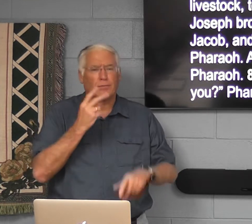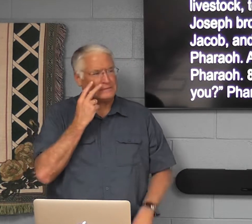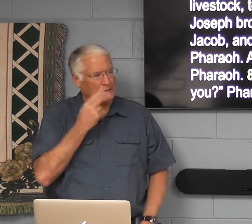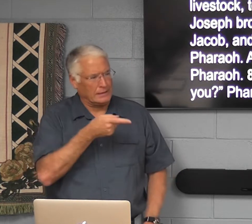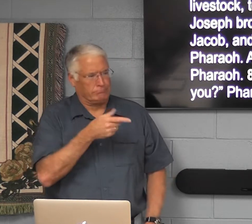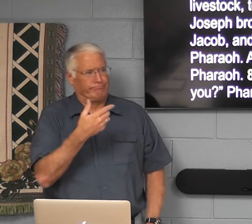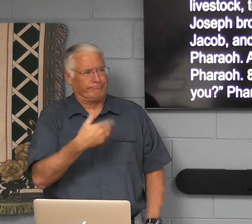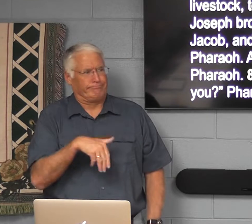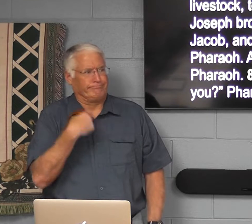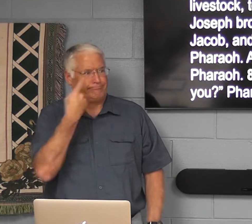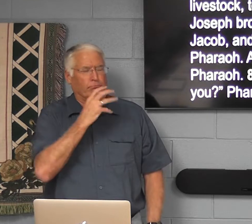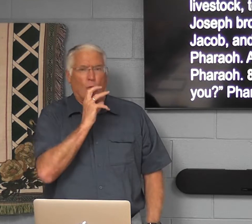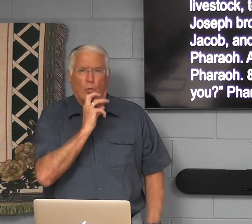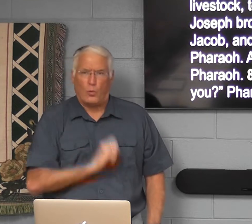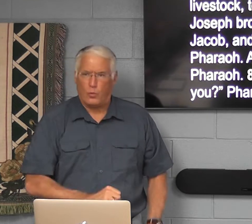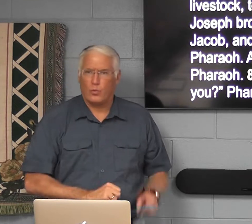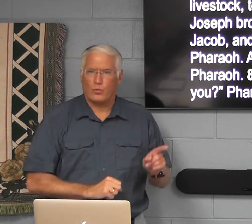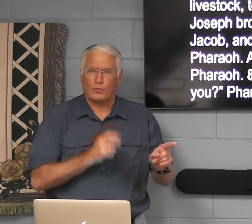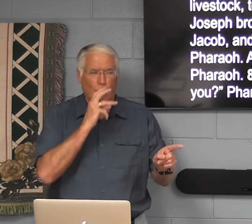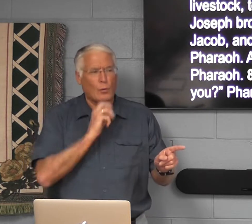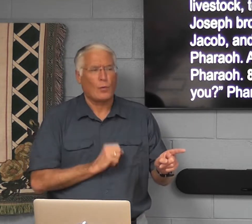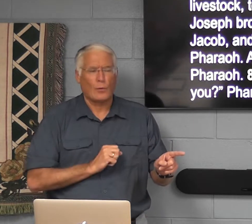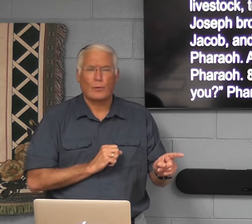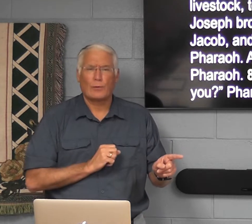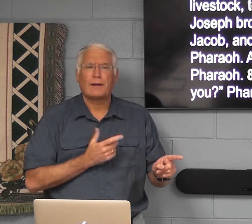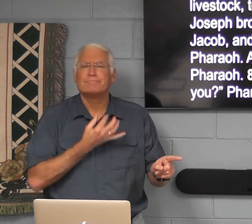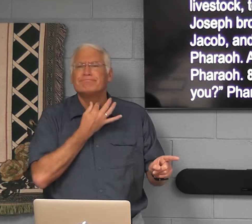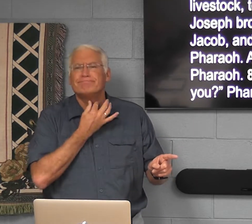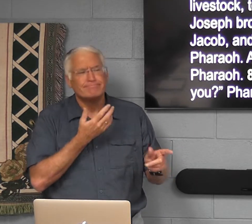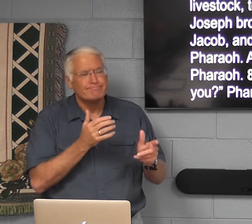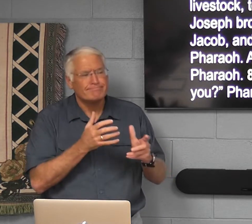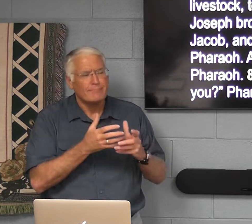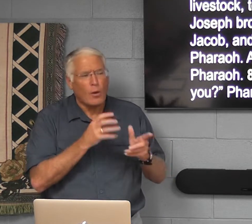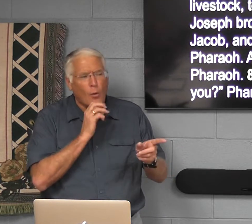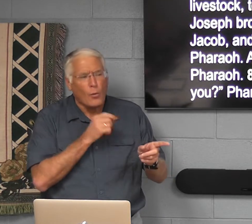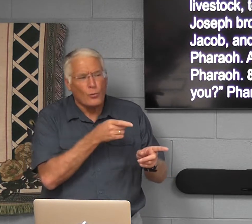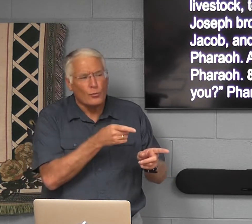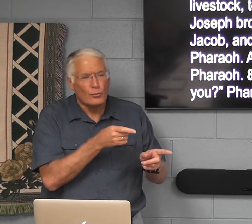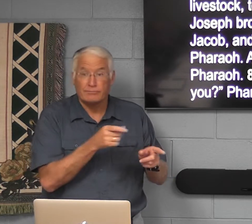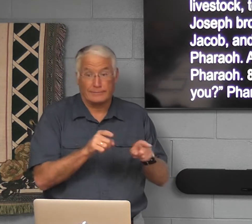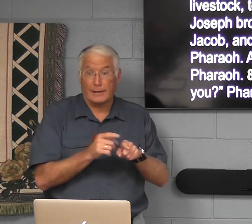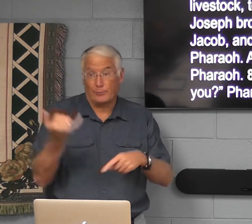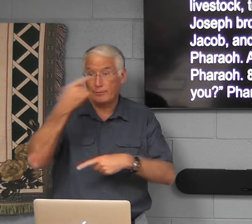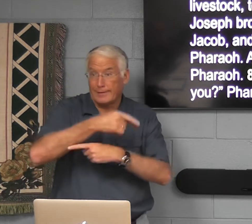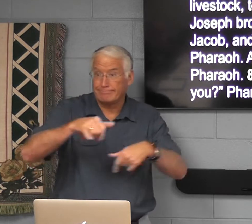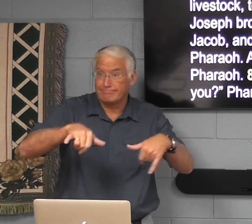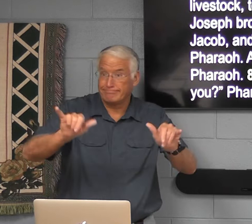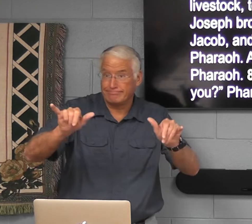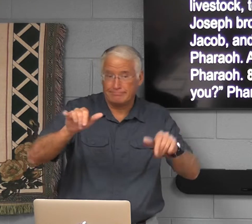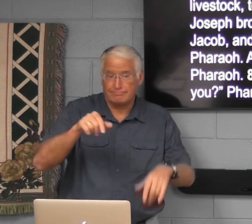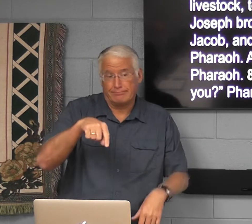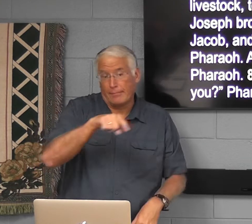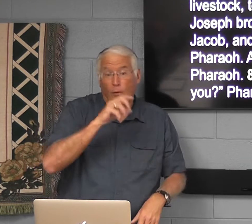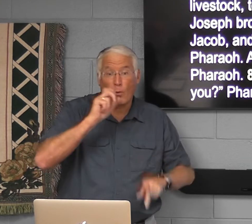It's natural for people to recognize maybe how old somebody would be. Like today,